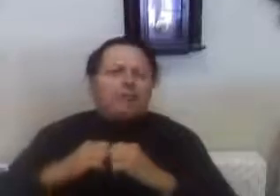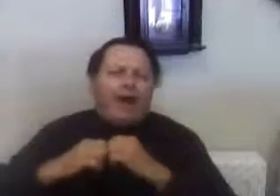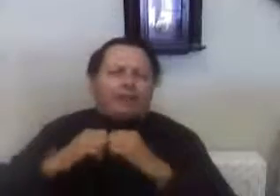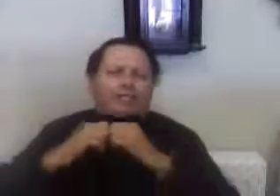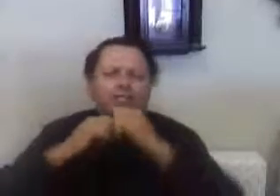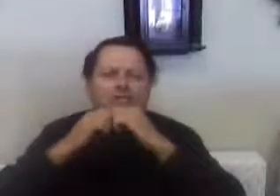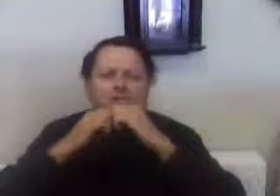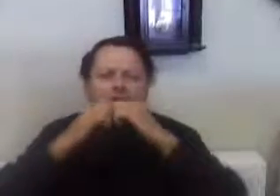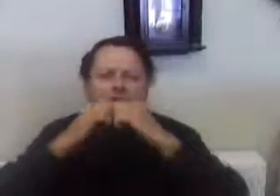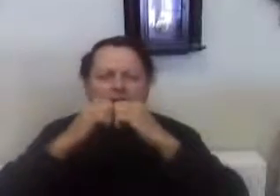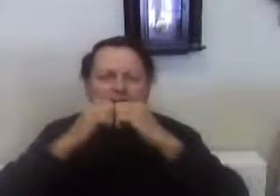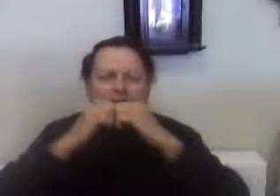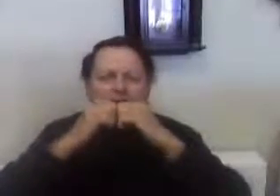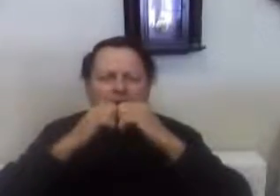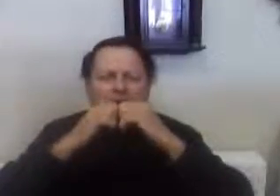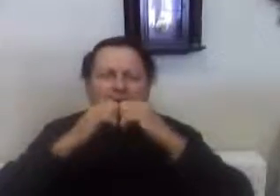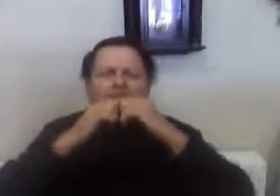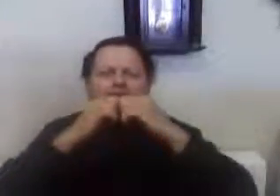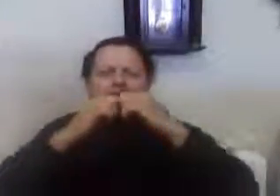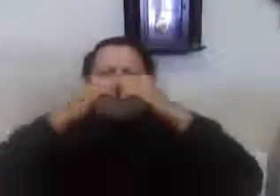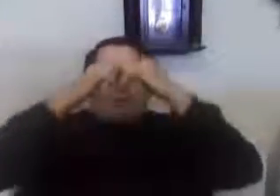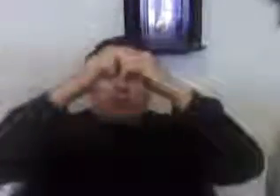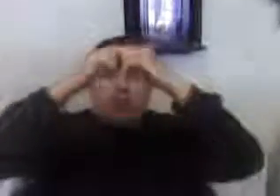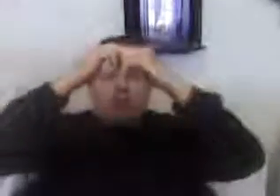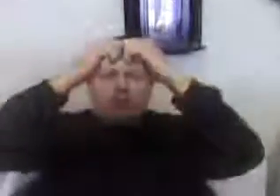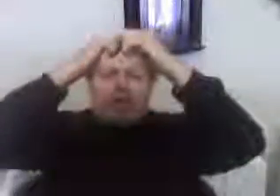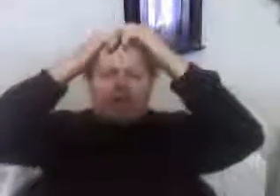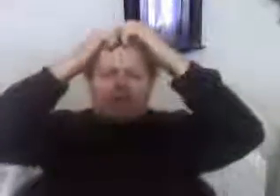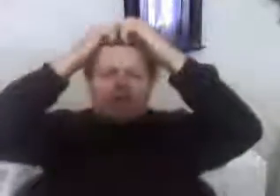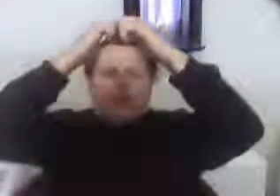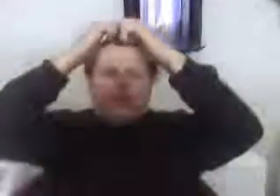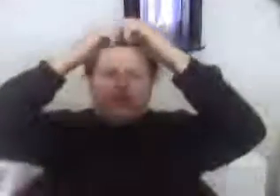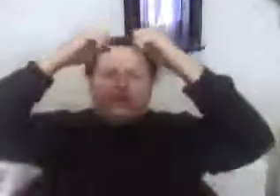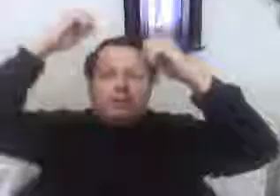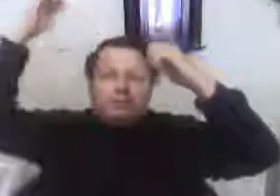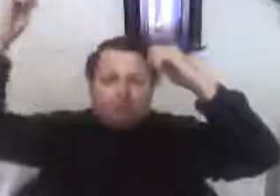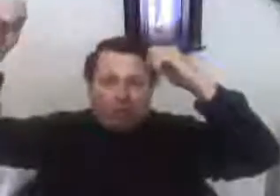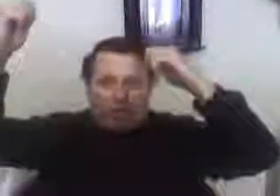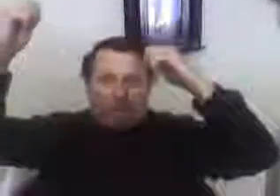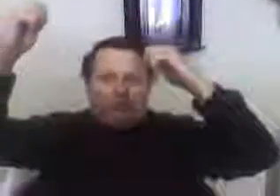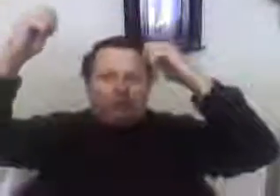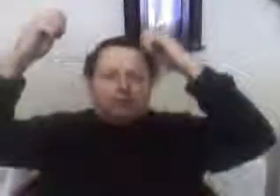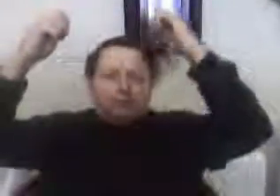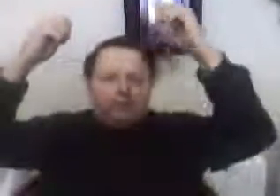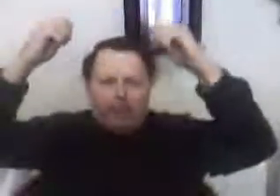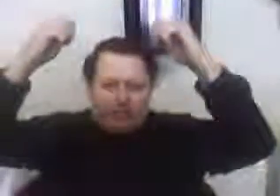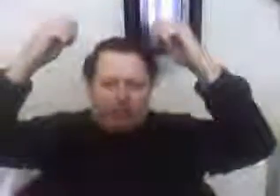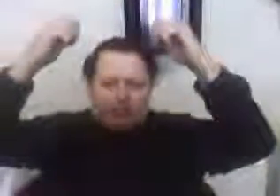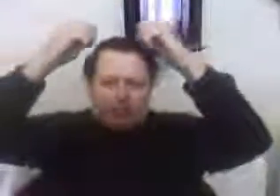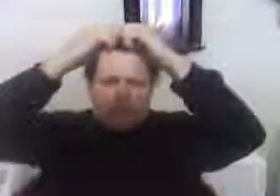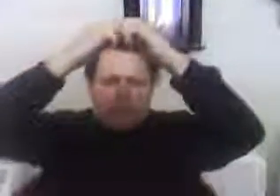and balance each other. And as the economy grows, everybody, the worker and the entrepreneur, you